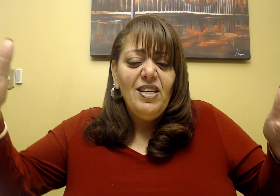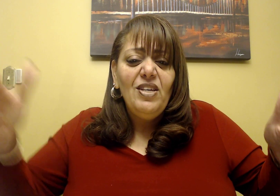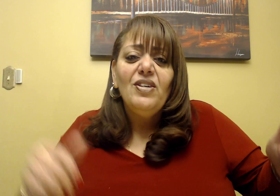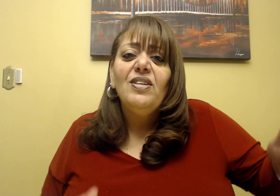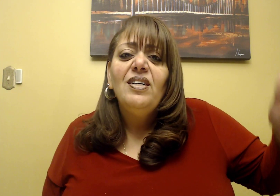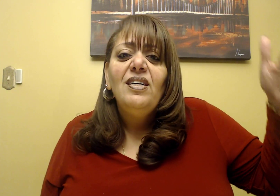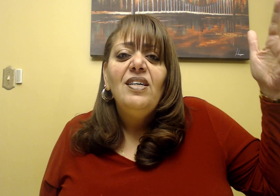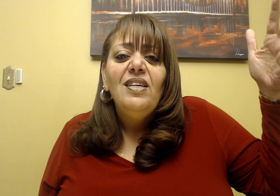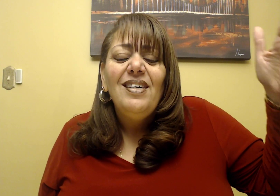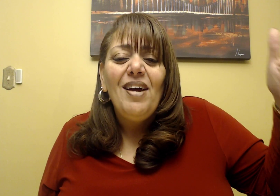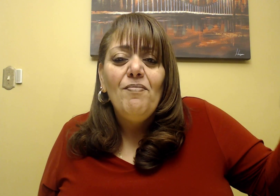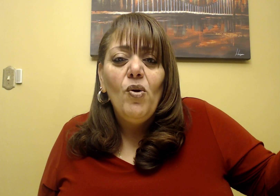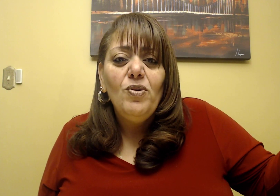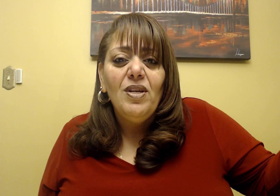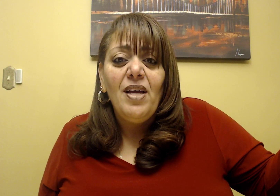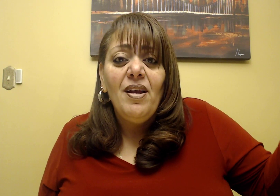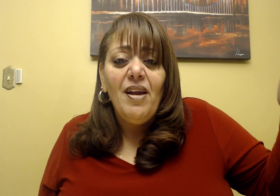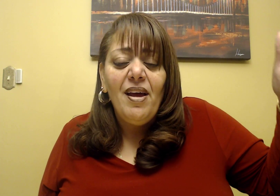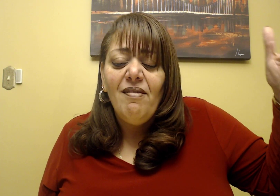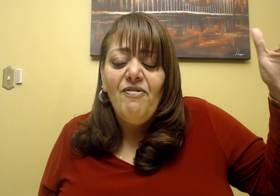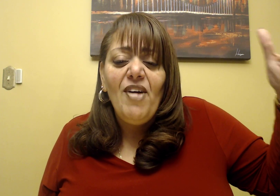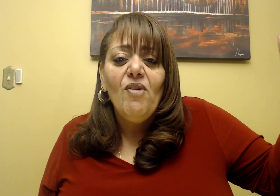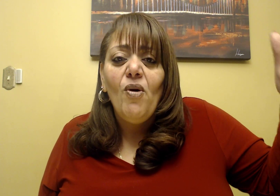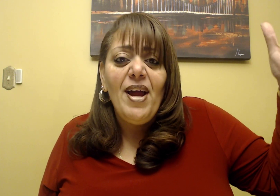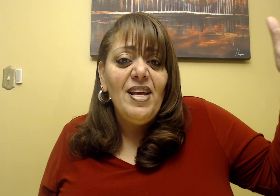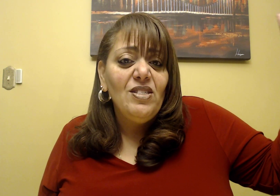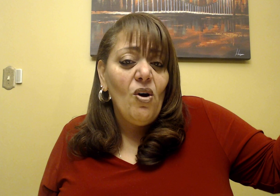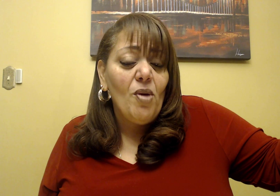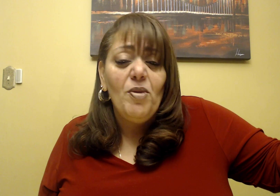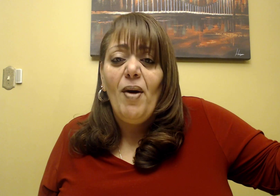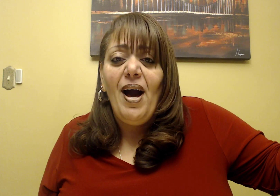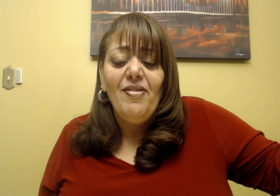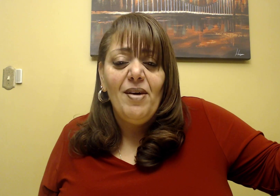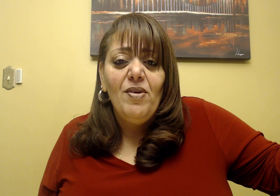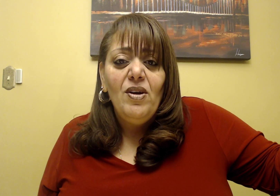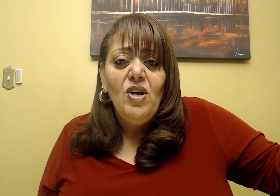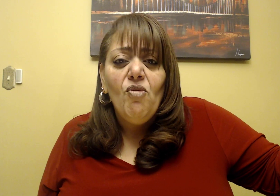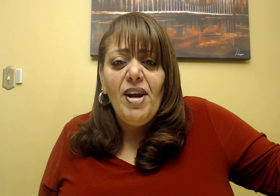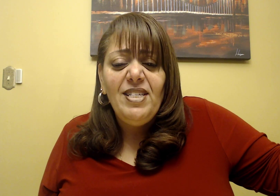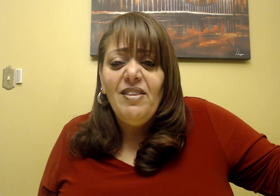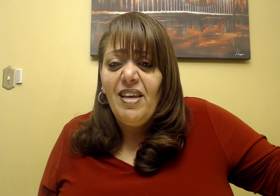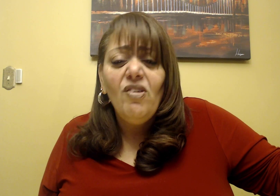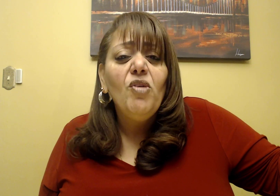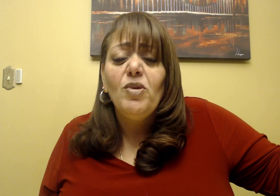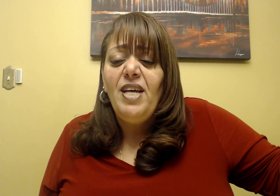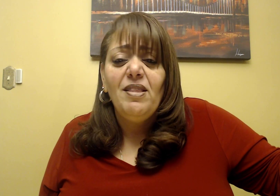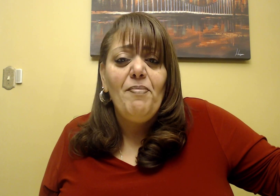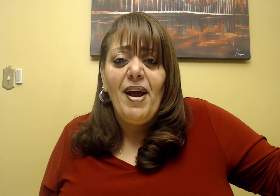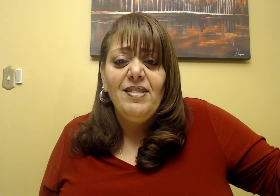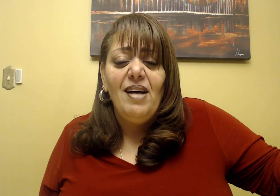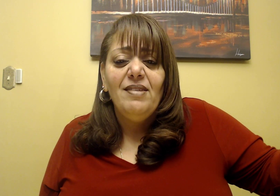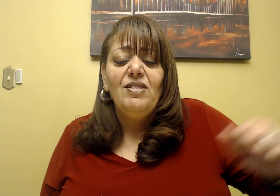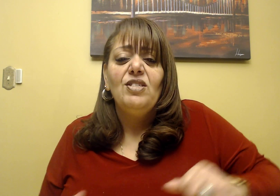here and Moses and Pharaoh and his army behind them, ready to either kill them or take them back as hostages.